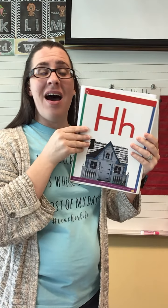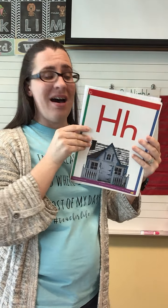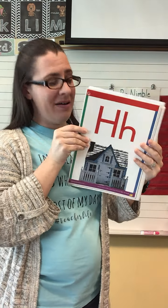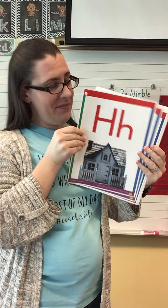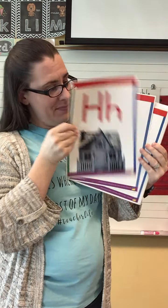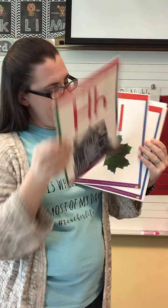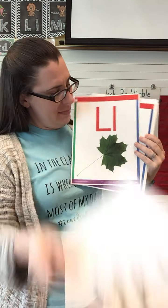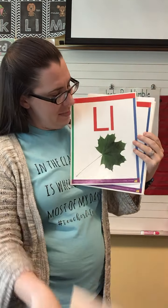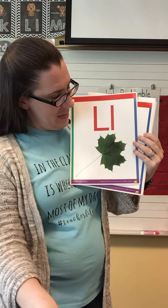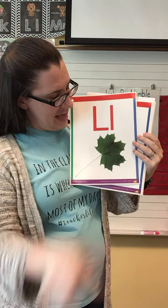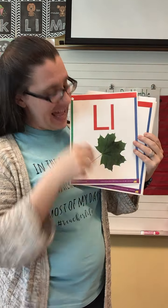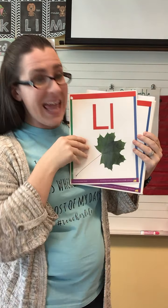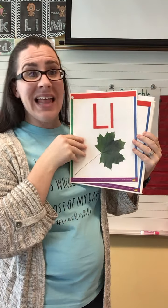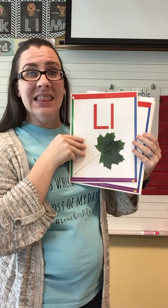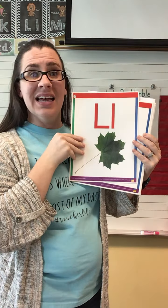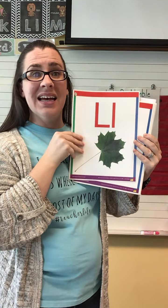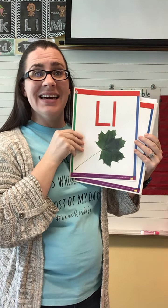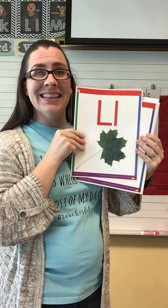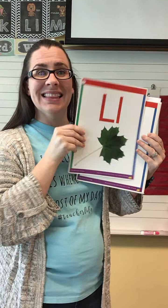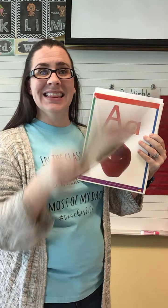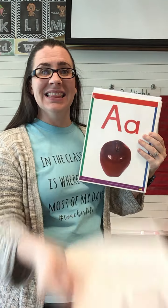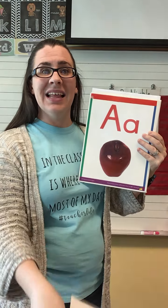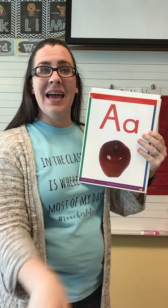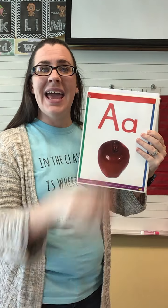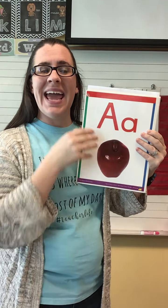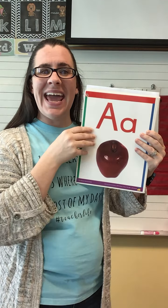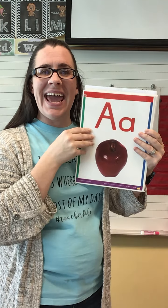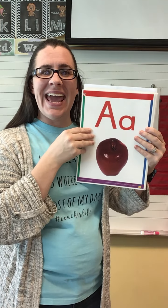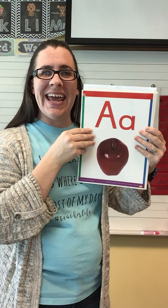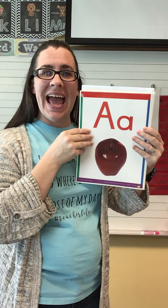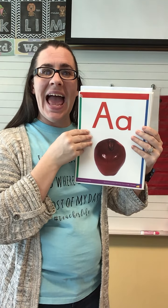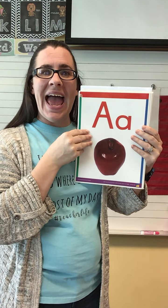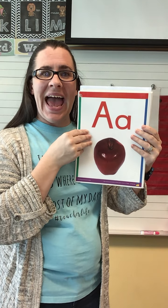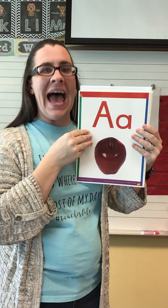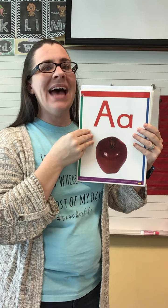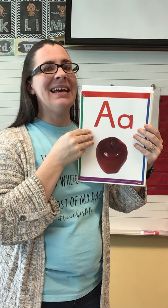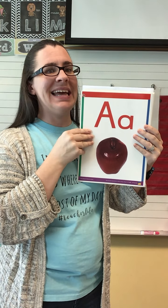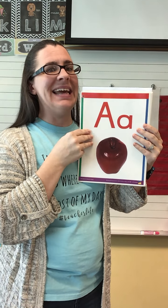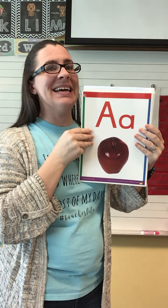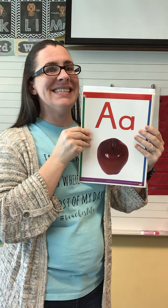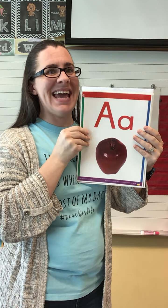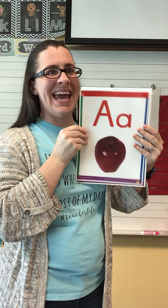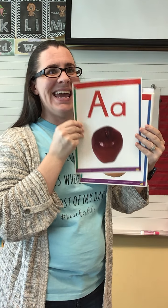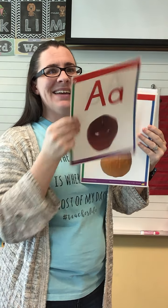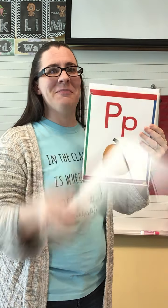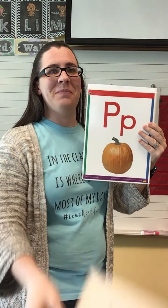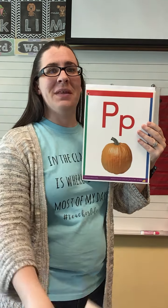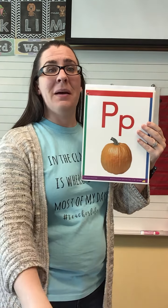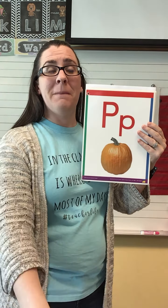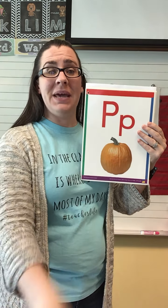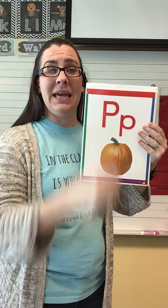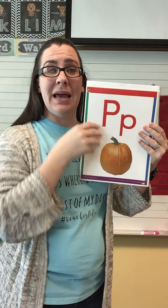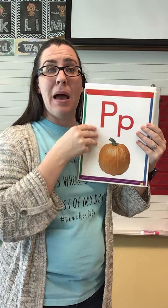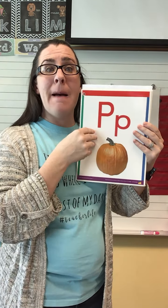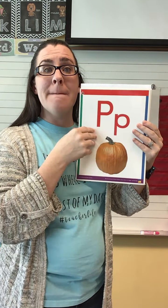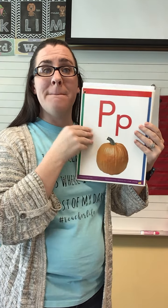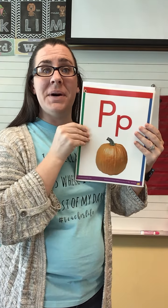x, l, s, a, i, and i. P, P,